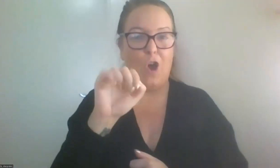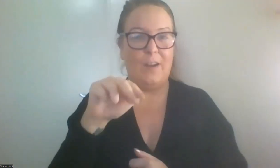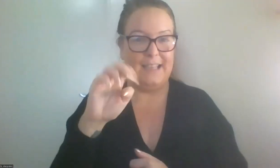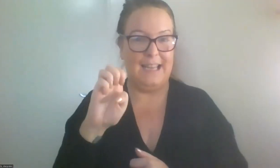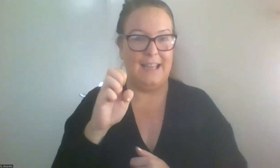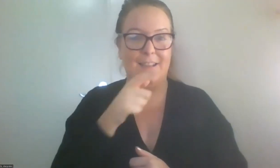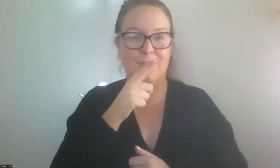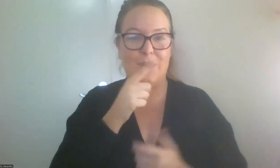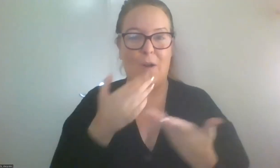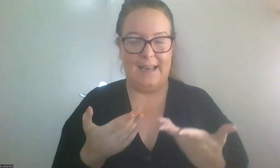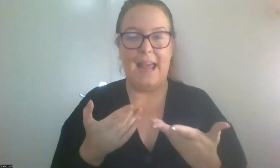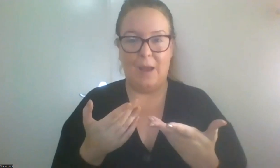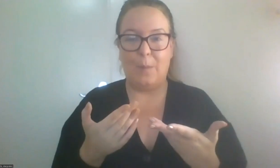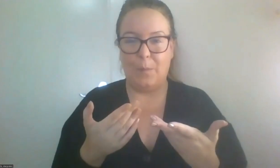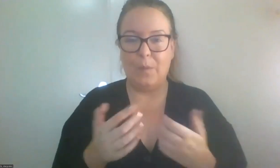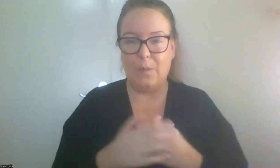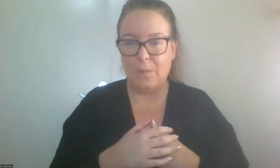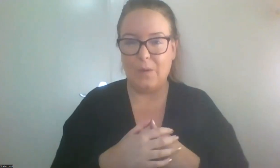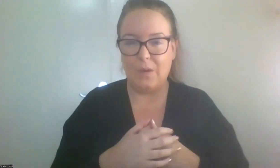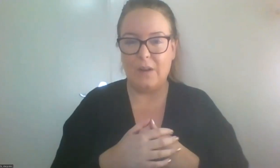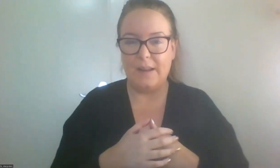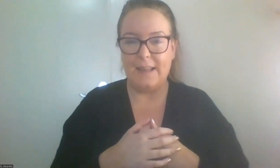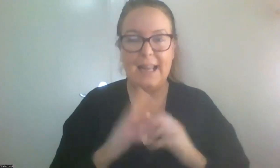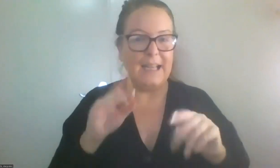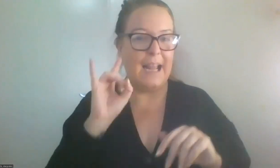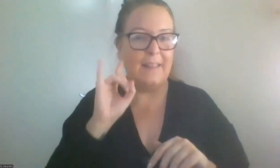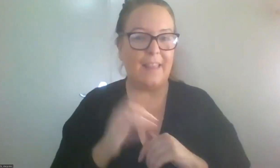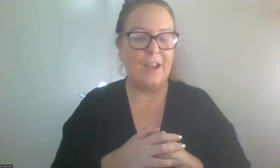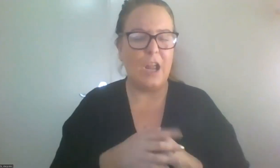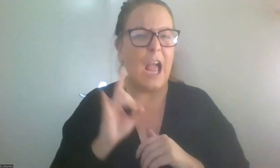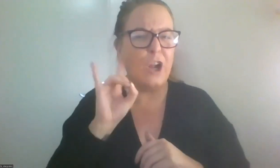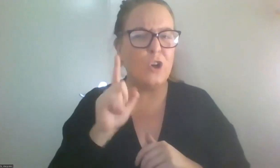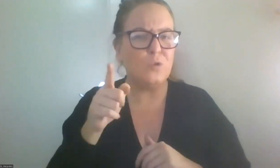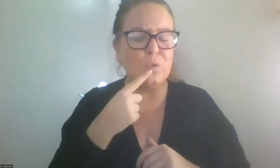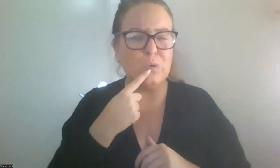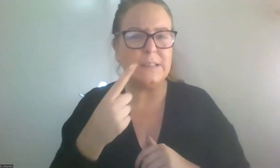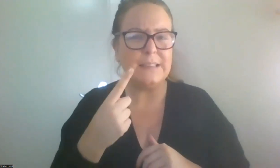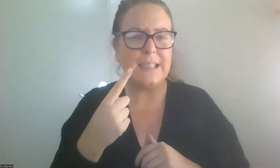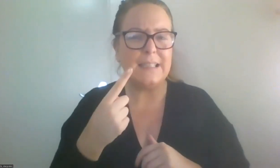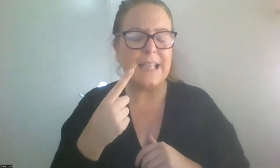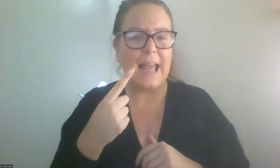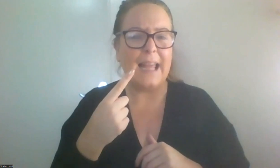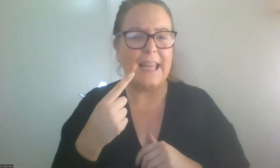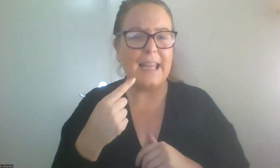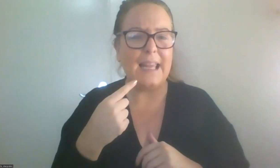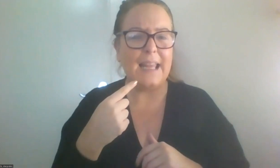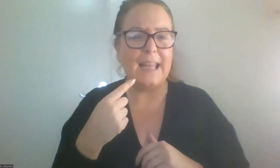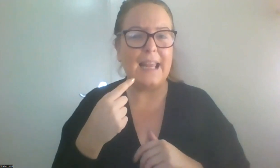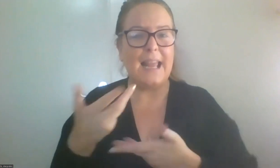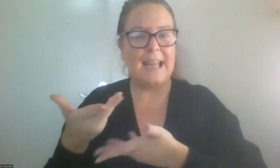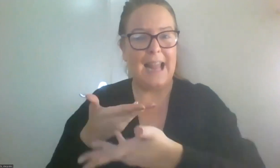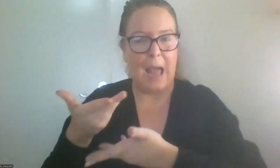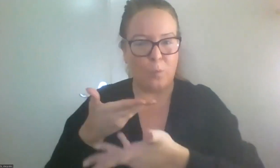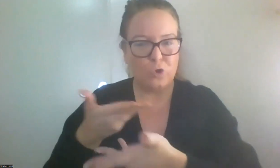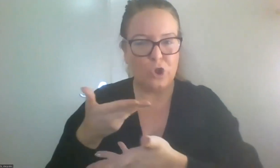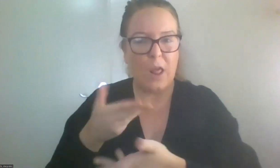while there. Oh, I'm terribly sorry about that. I heard you say I had been a counsellor in veterinary medicine